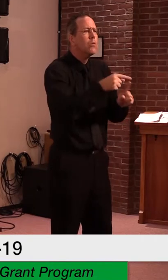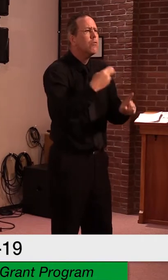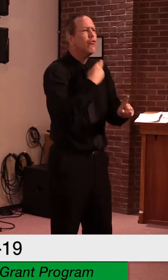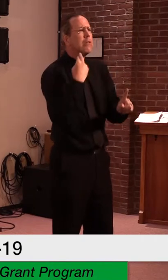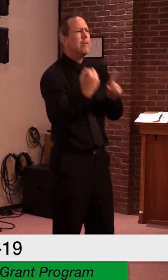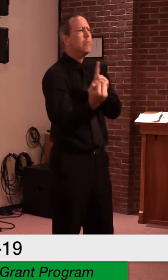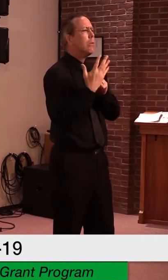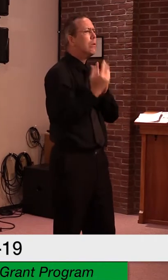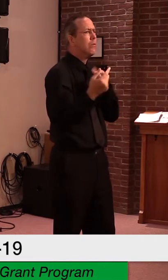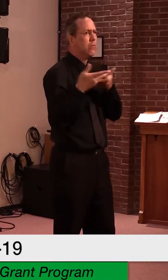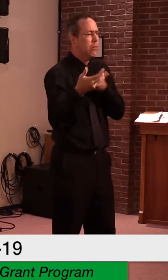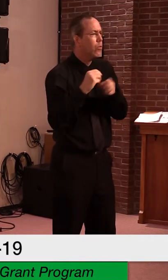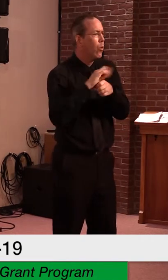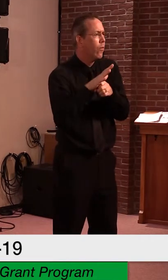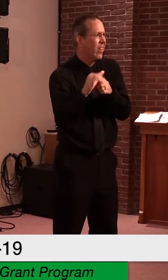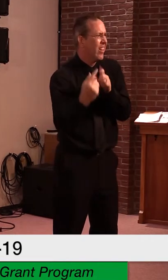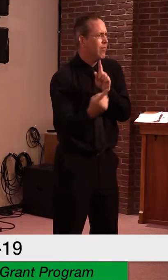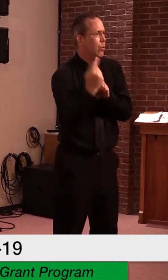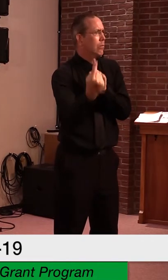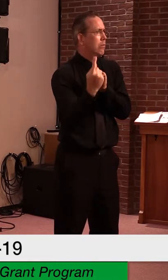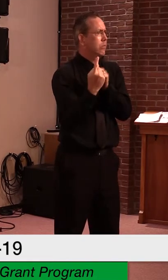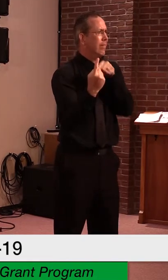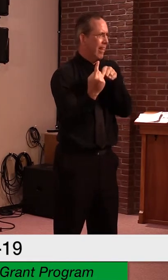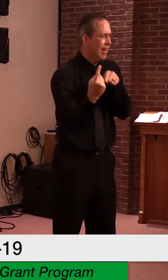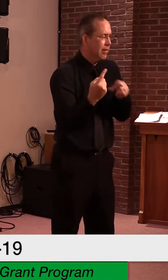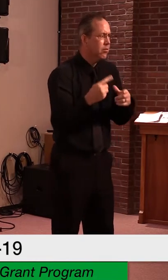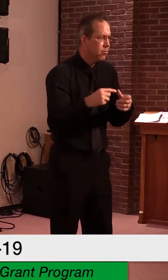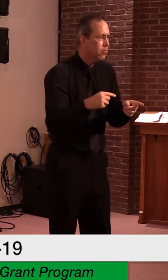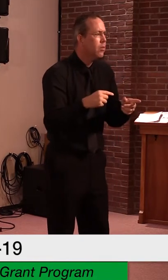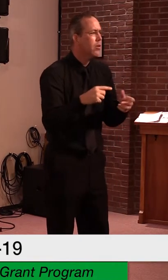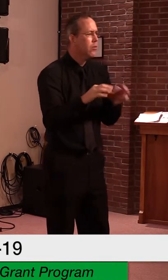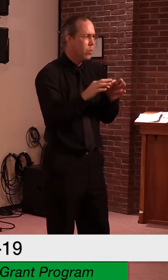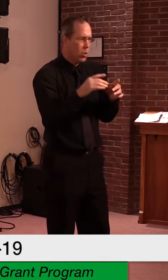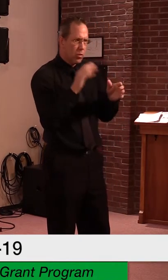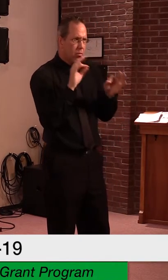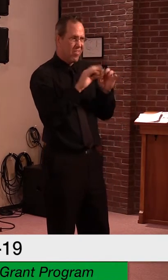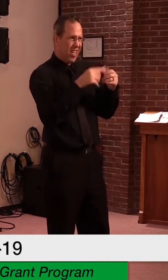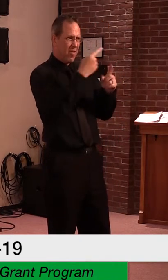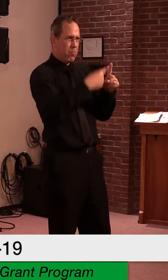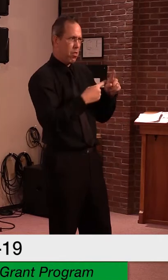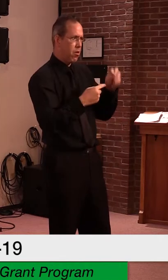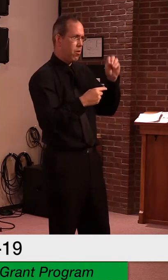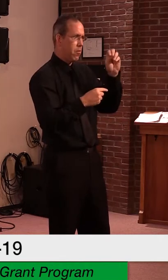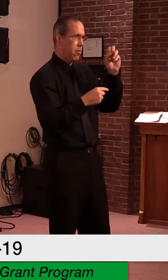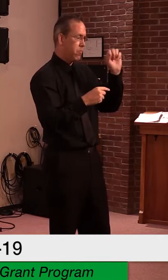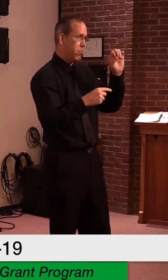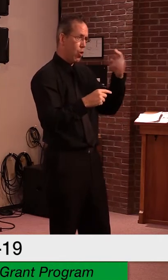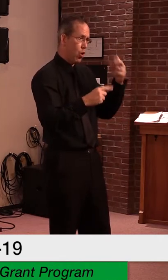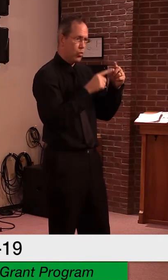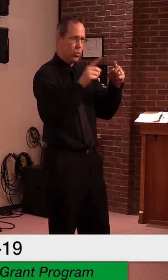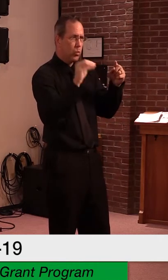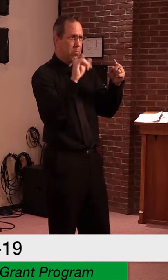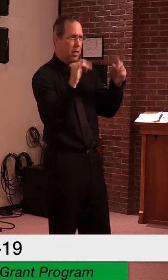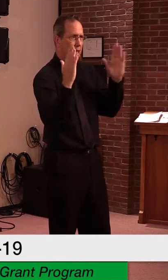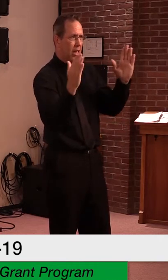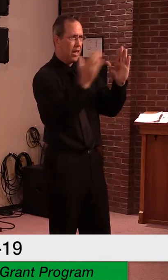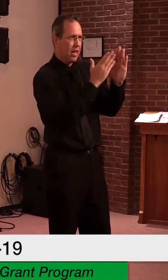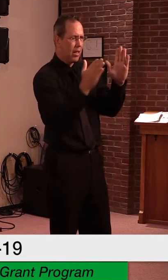the emergency period. This job must have been in person and not done through telework.